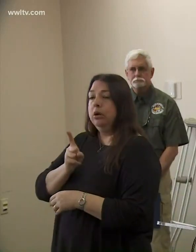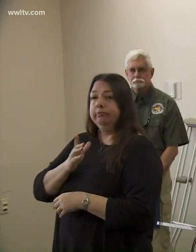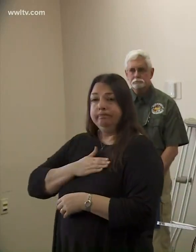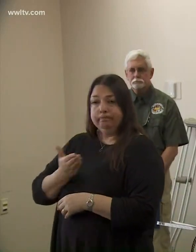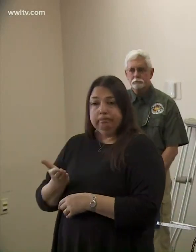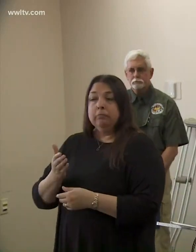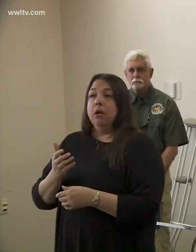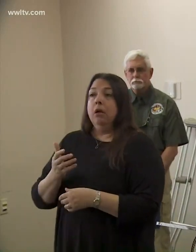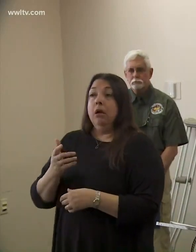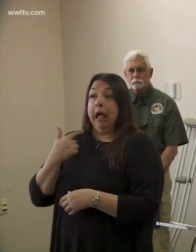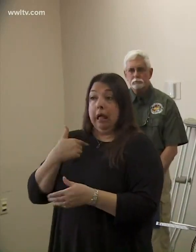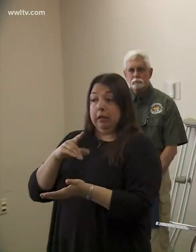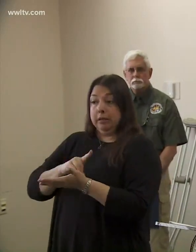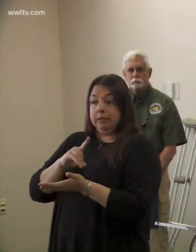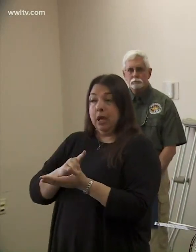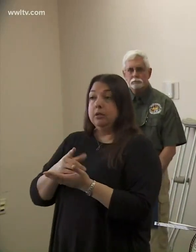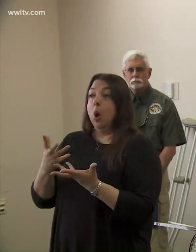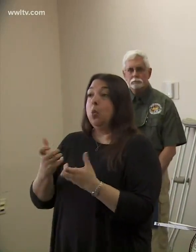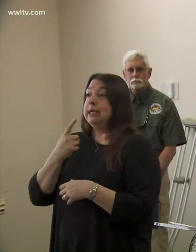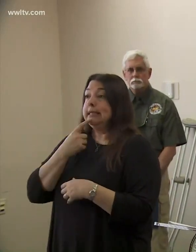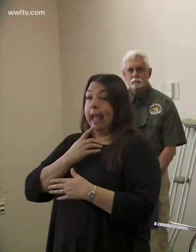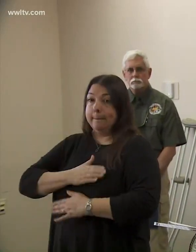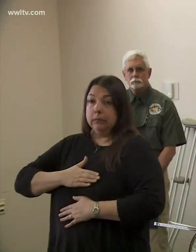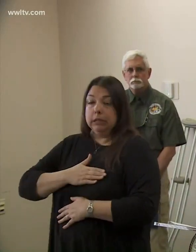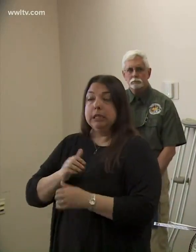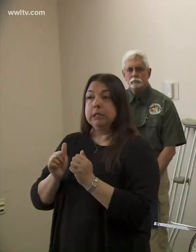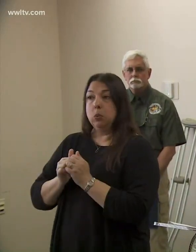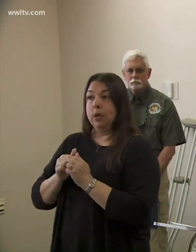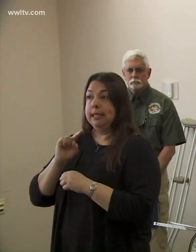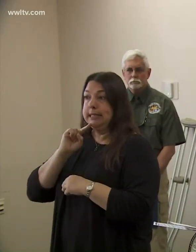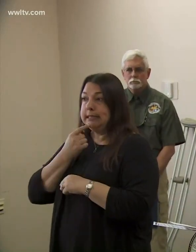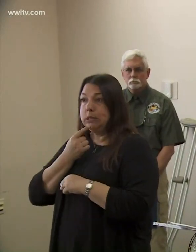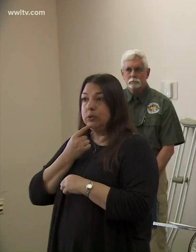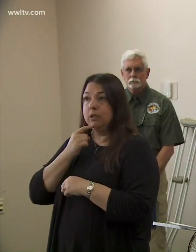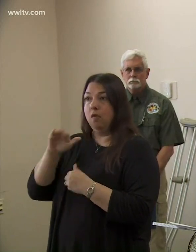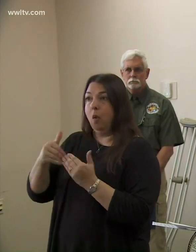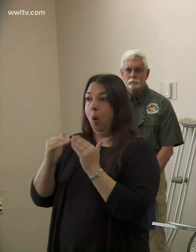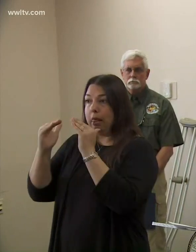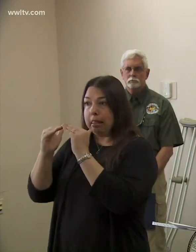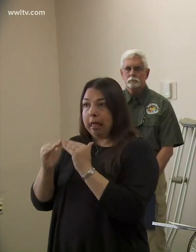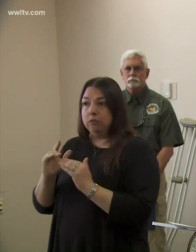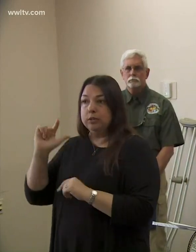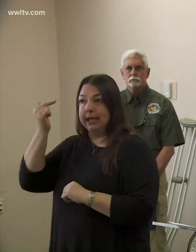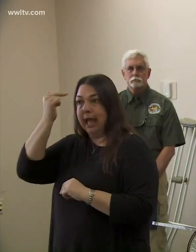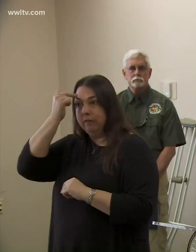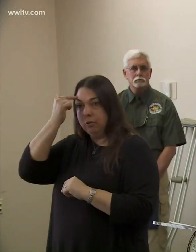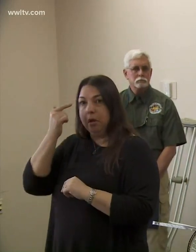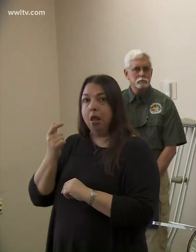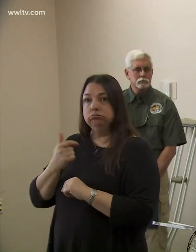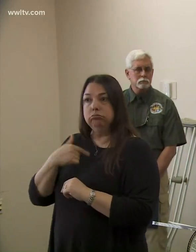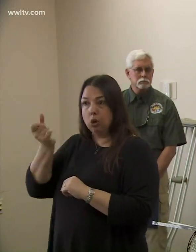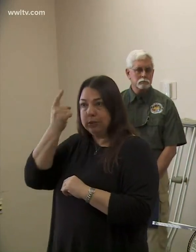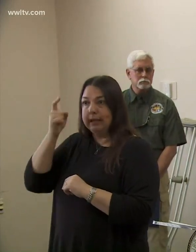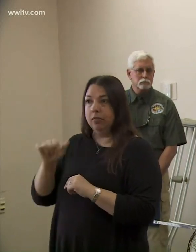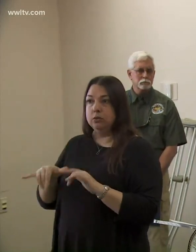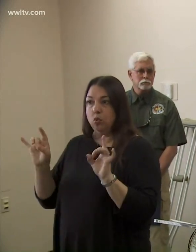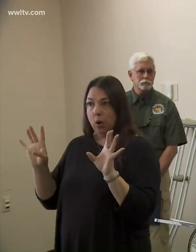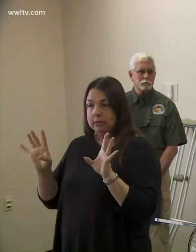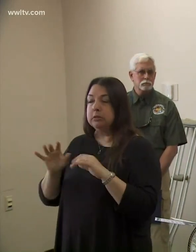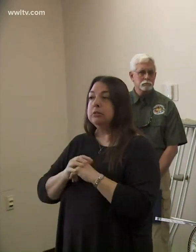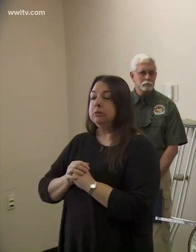yeah, first as a healthcare profession, I'd like to say how pleased I am with the seriousness that all levels of government are taking this crisis.